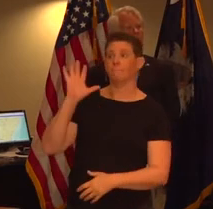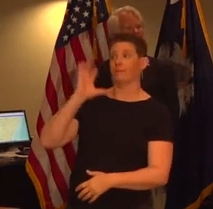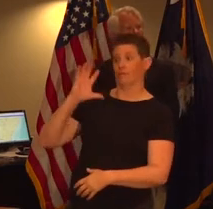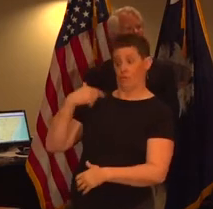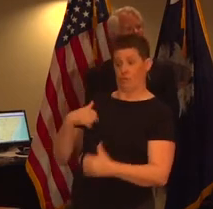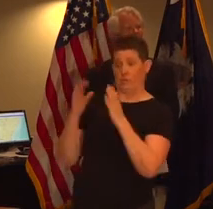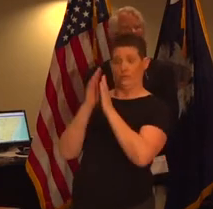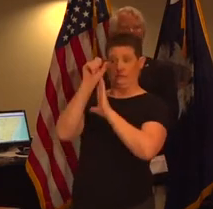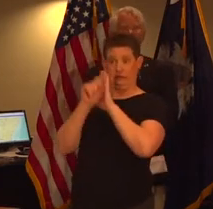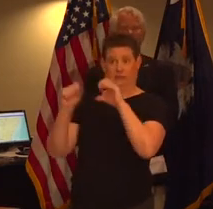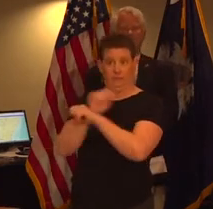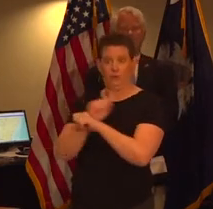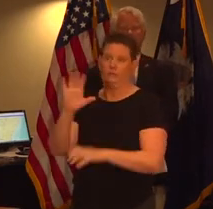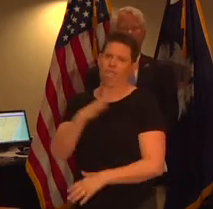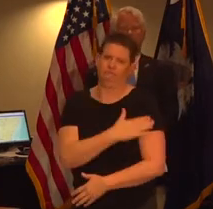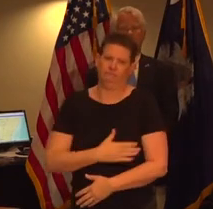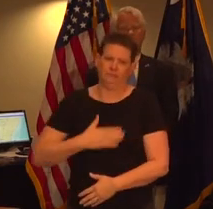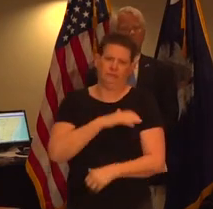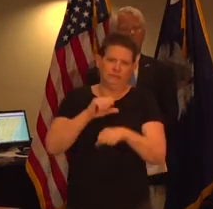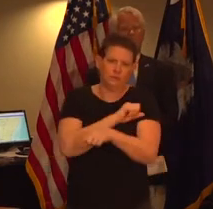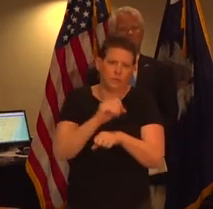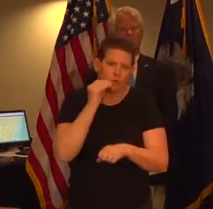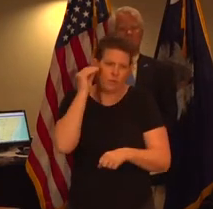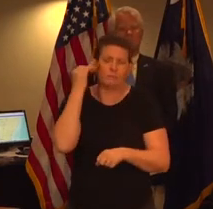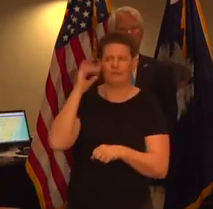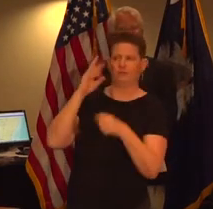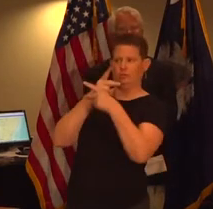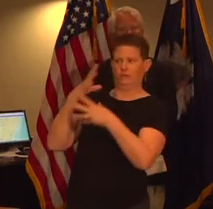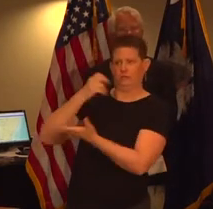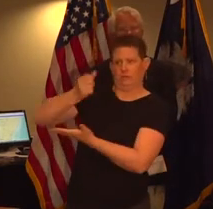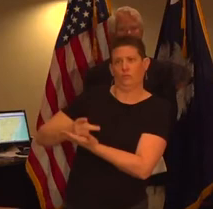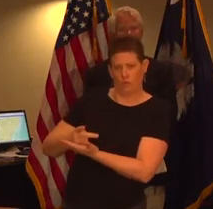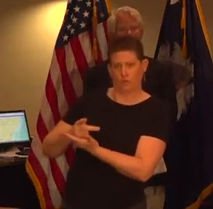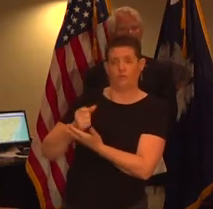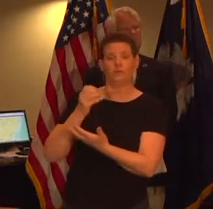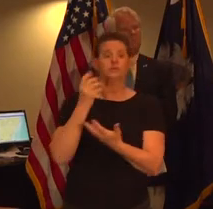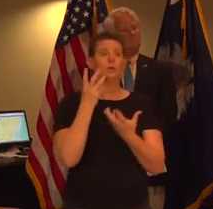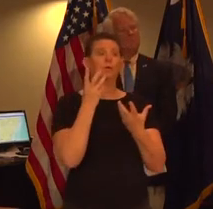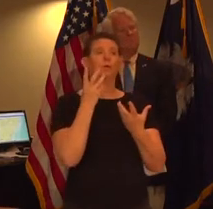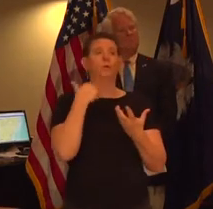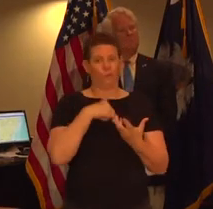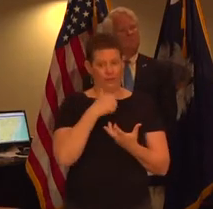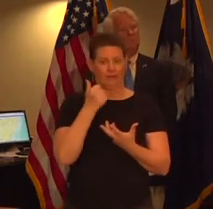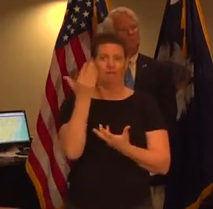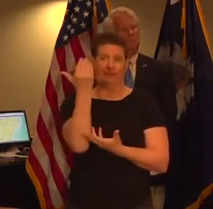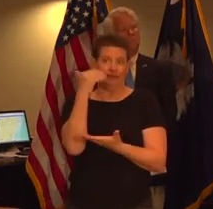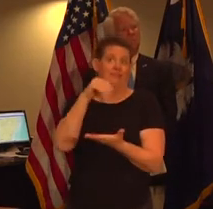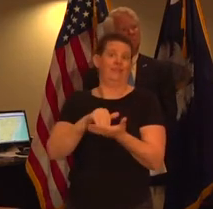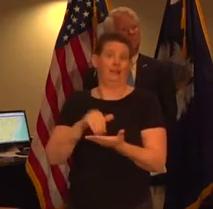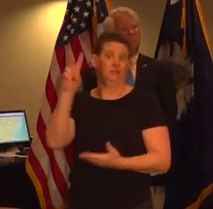work at home according to their supervisor's discretion we now have working from home and state employees 15